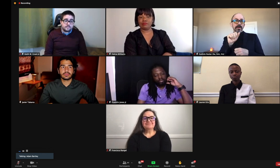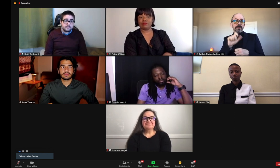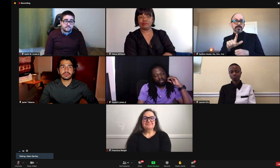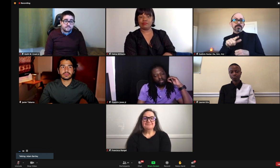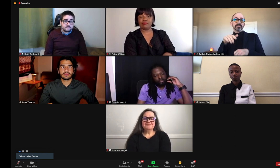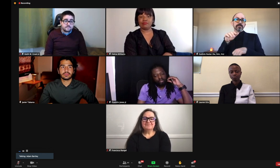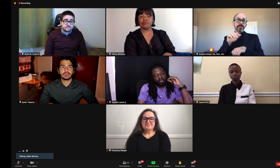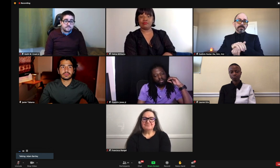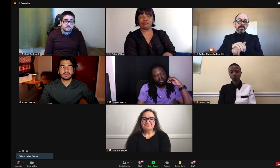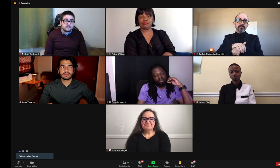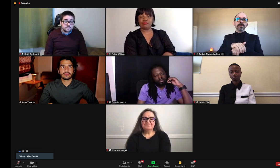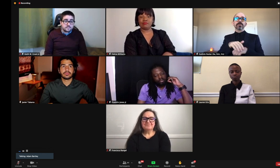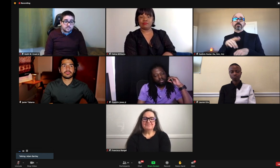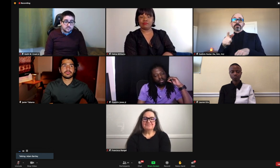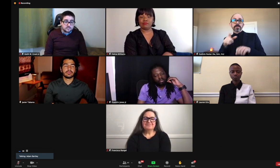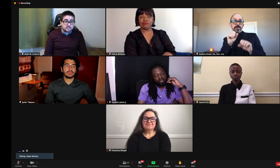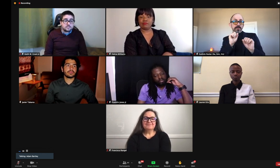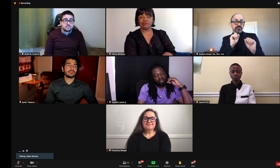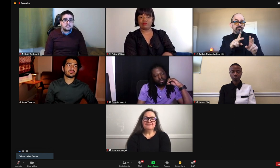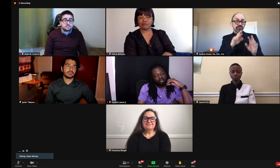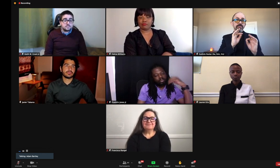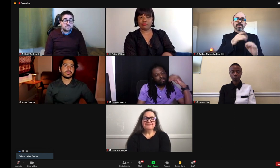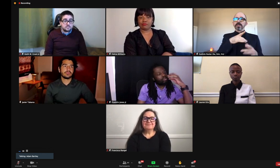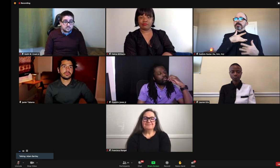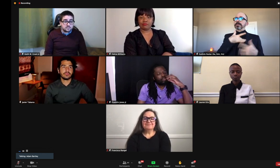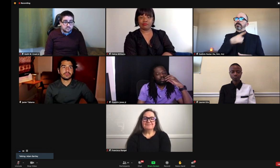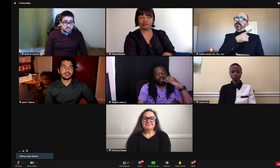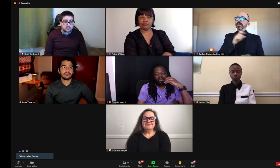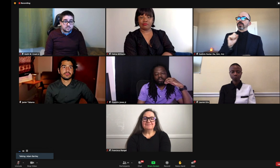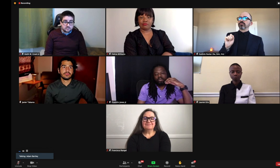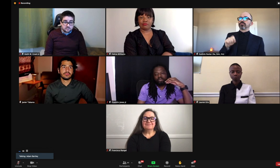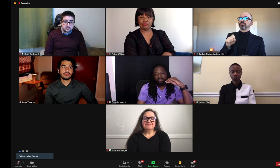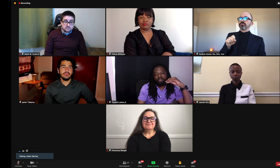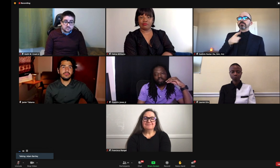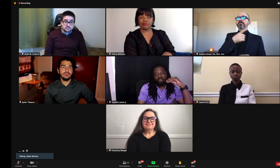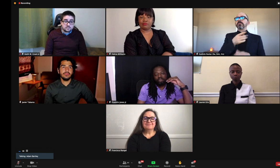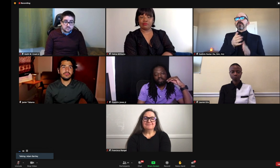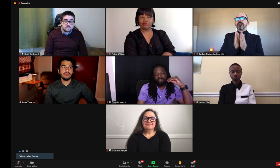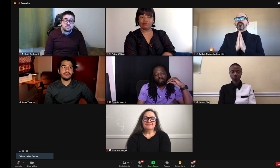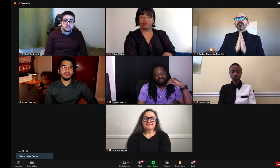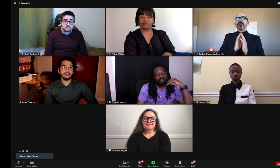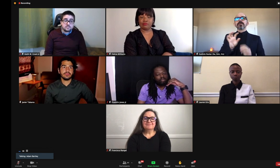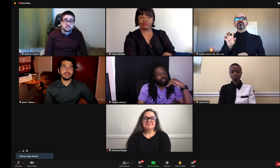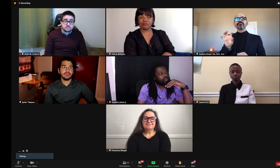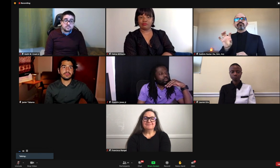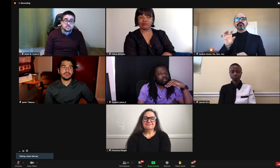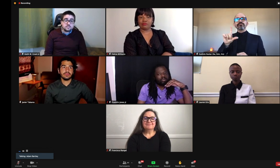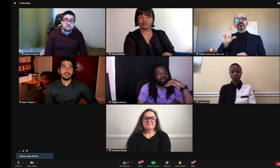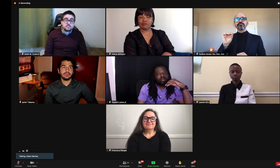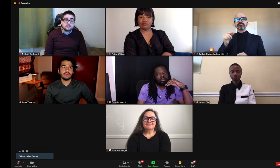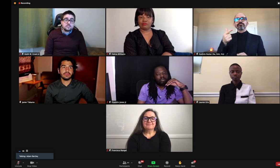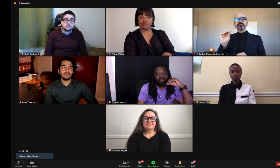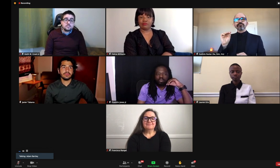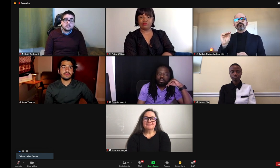and get that together. And working on getting ASL English work published, generally,